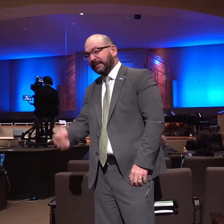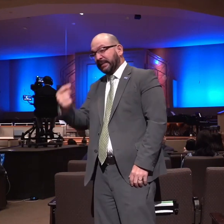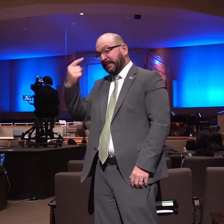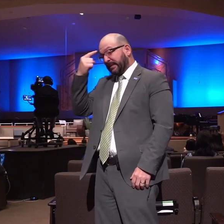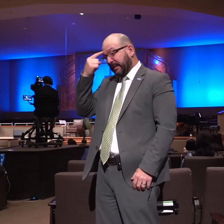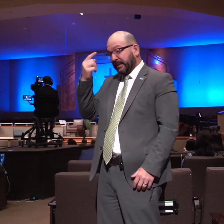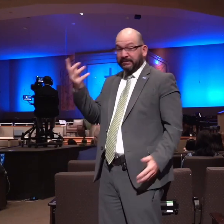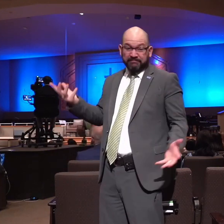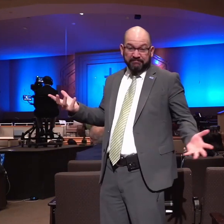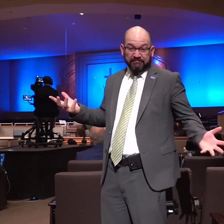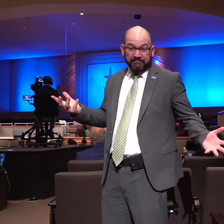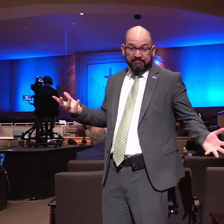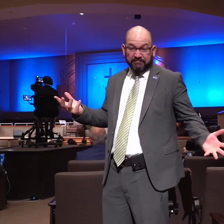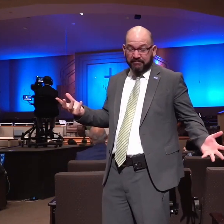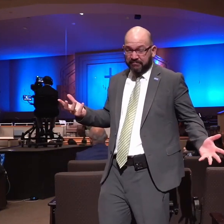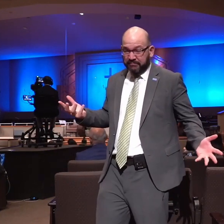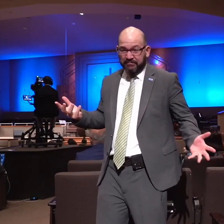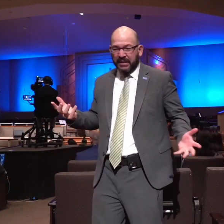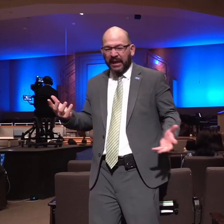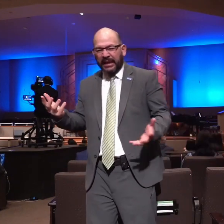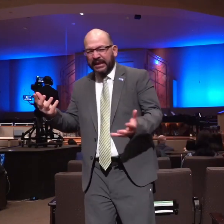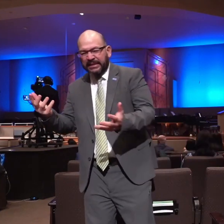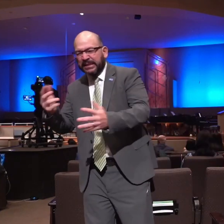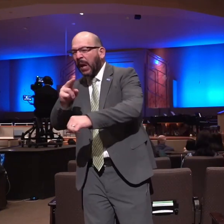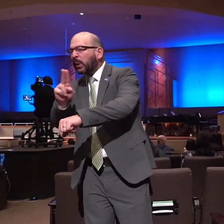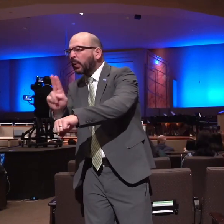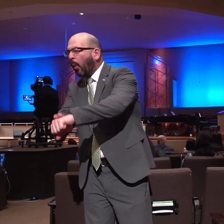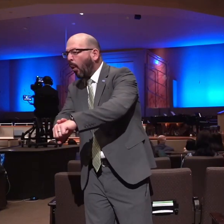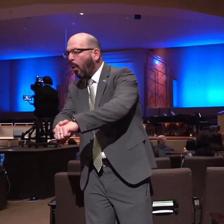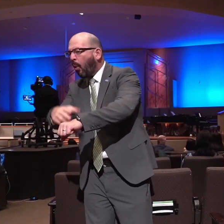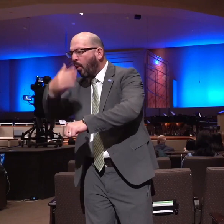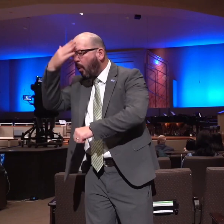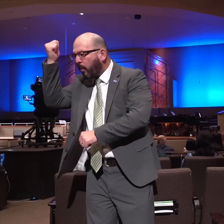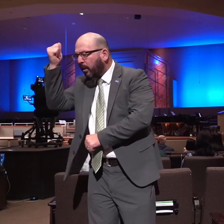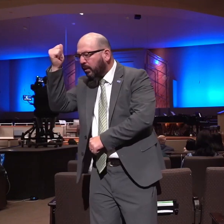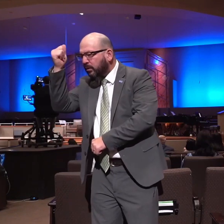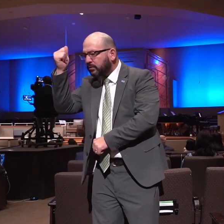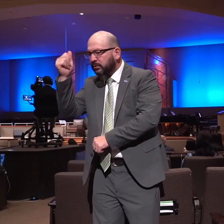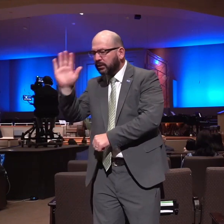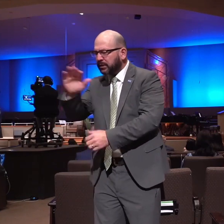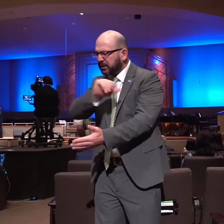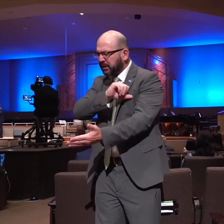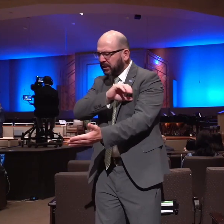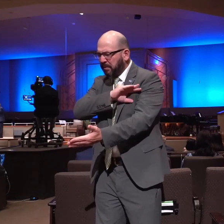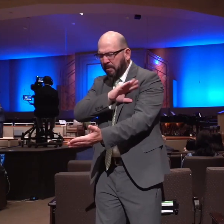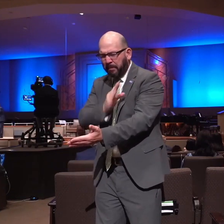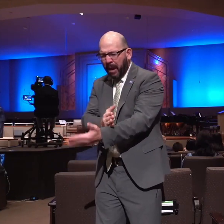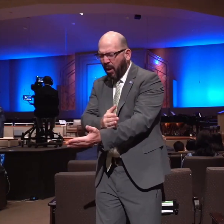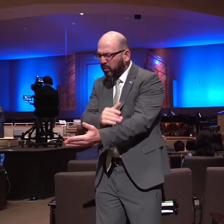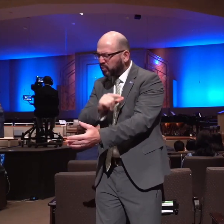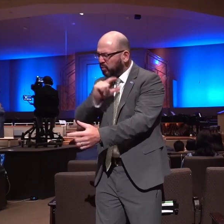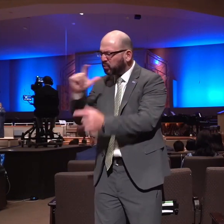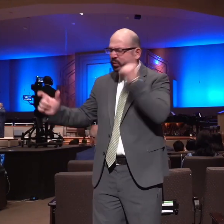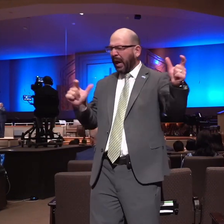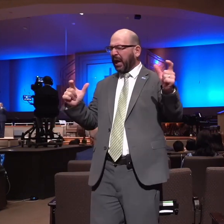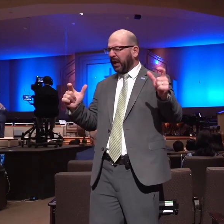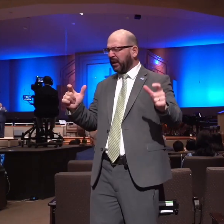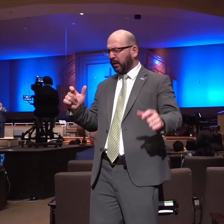nobody could figure out where his great strength flight nobody could figure out why he could do these amazing feats